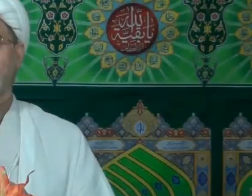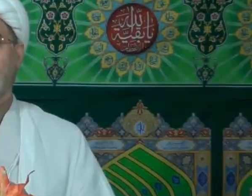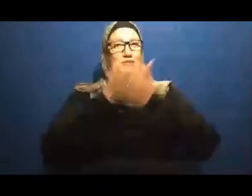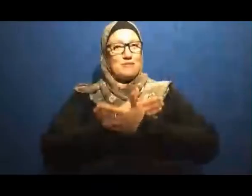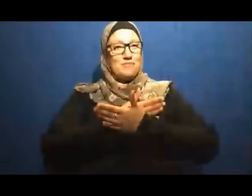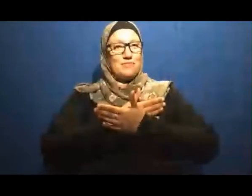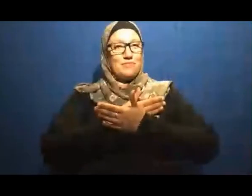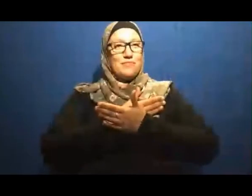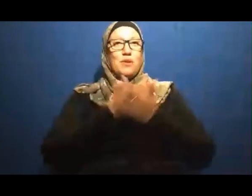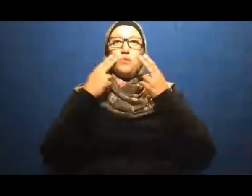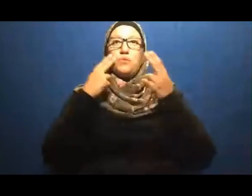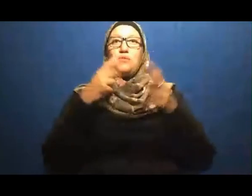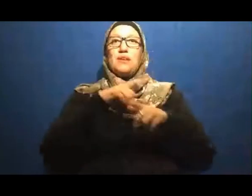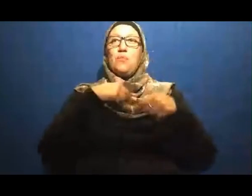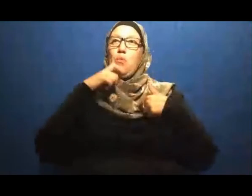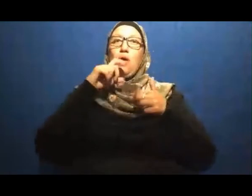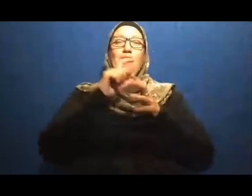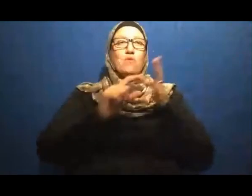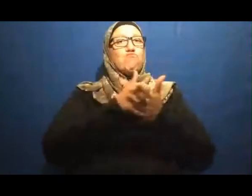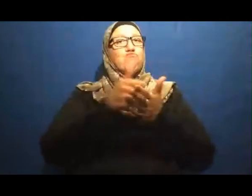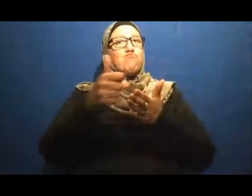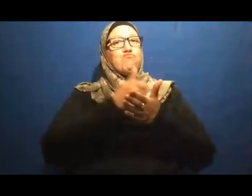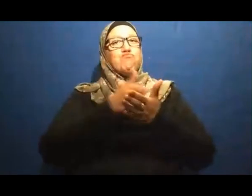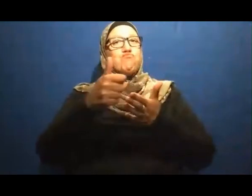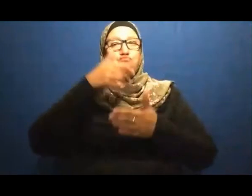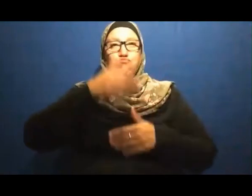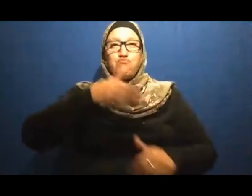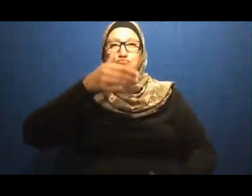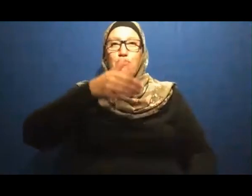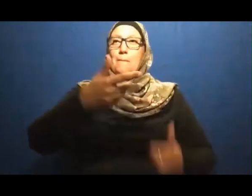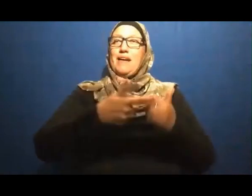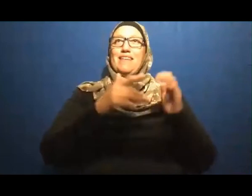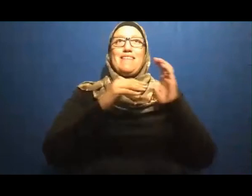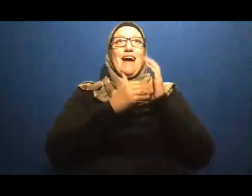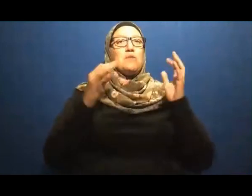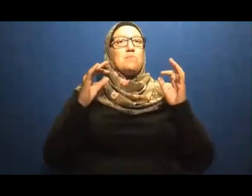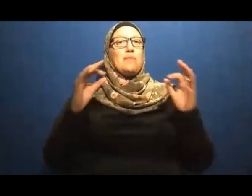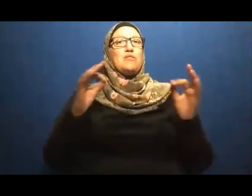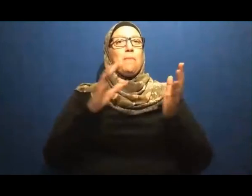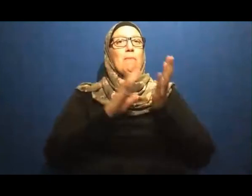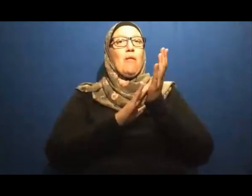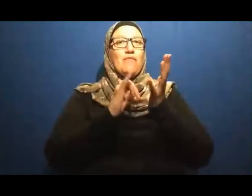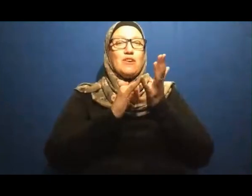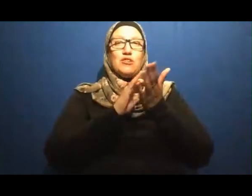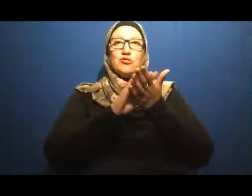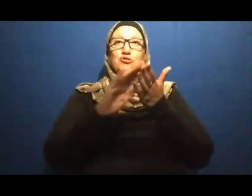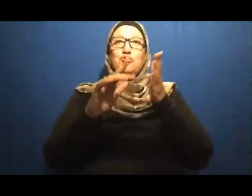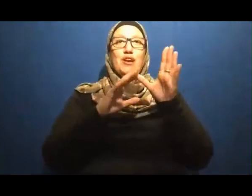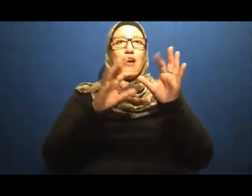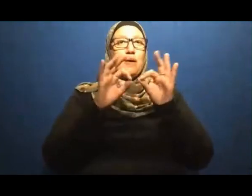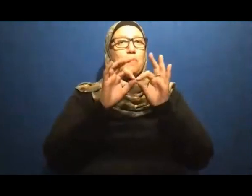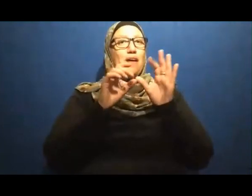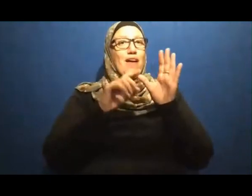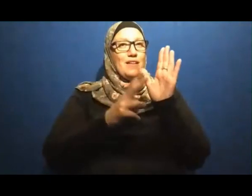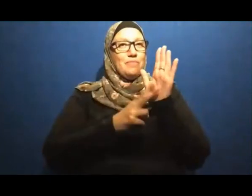of a soul And when better than the month of Sha'aban And especially during this global challenge That humanity